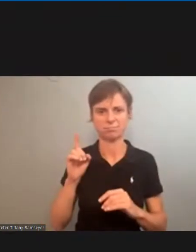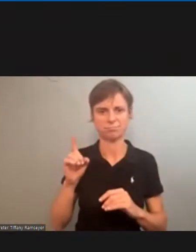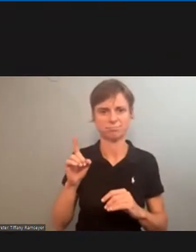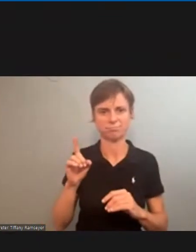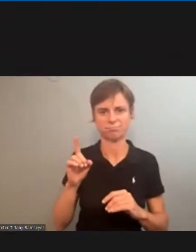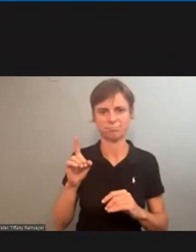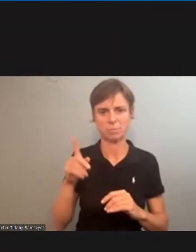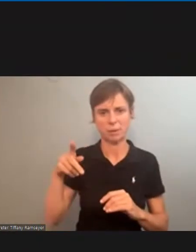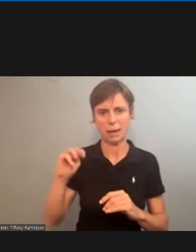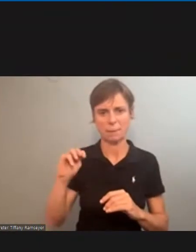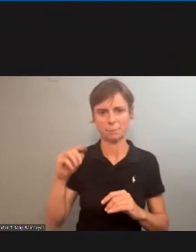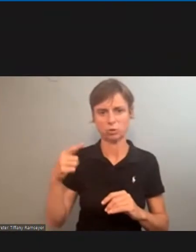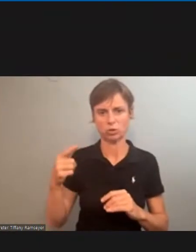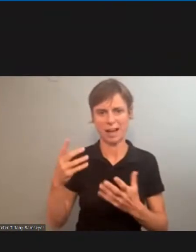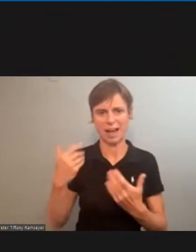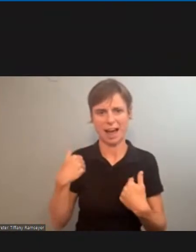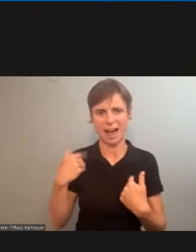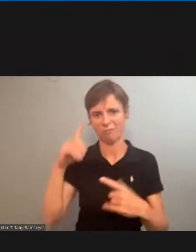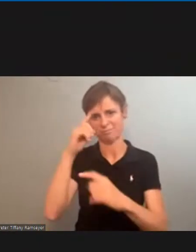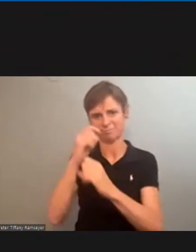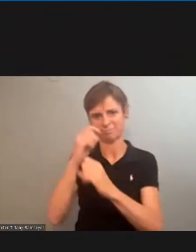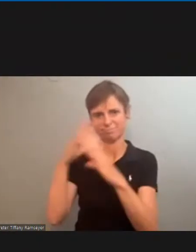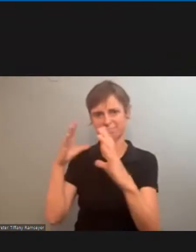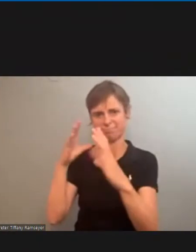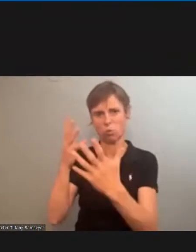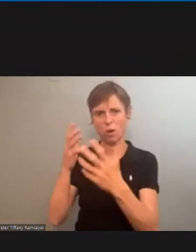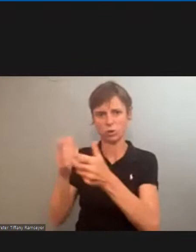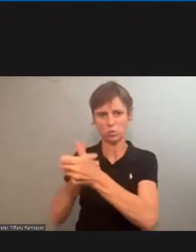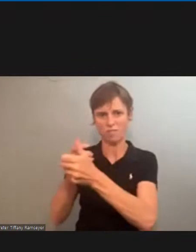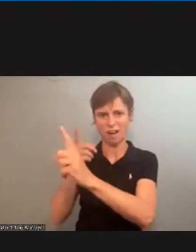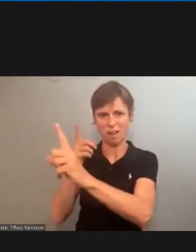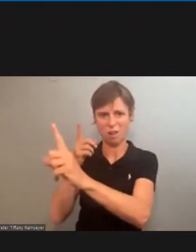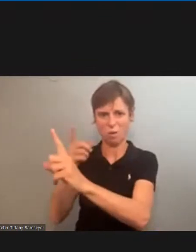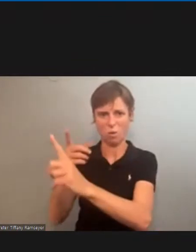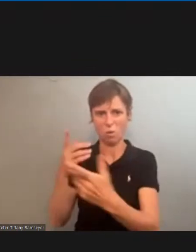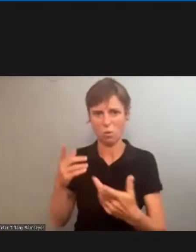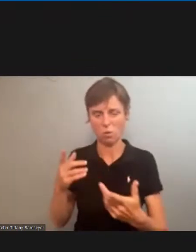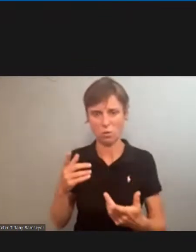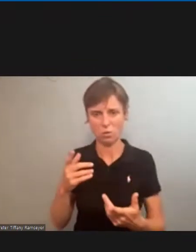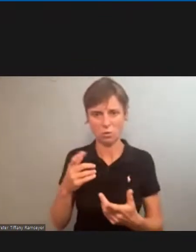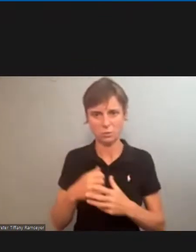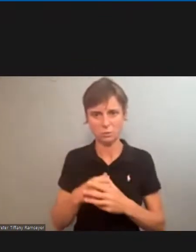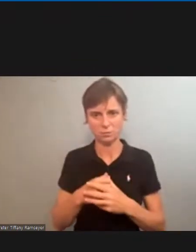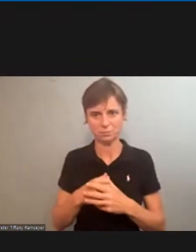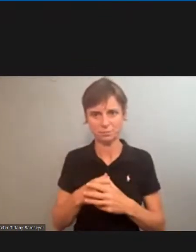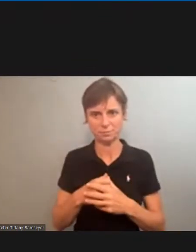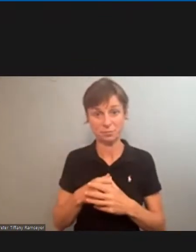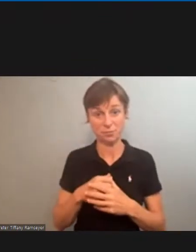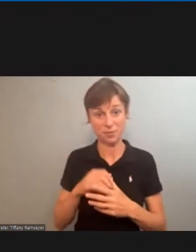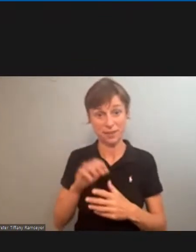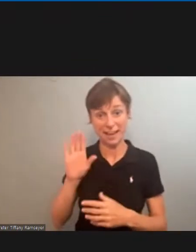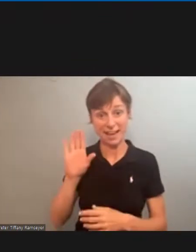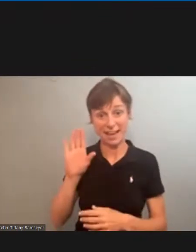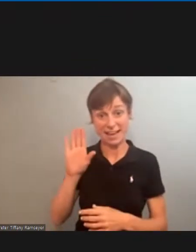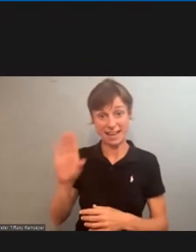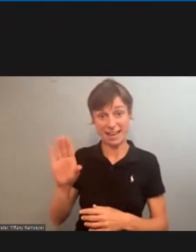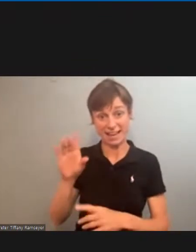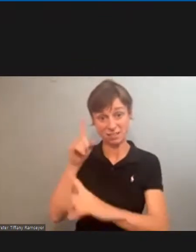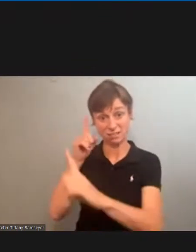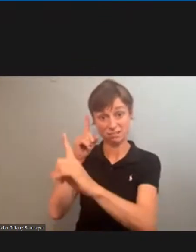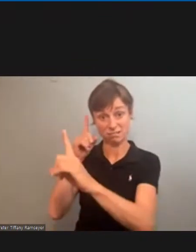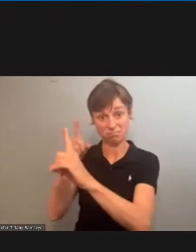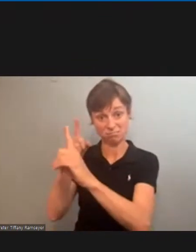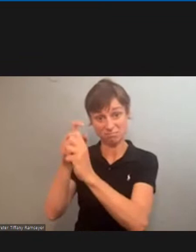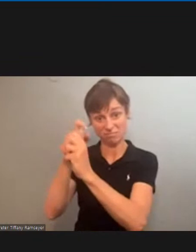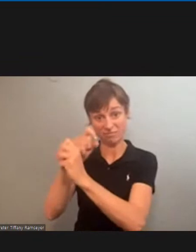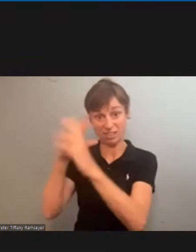that he wants to go in. And almost without exception, his direction is going